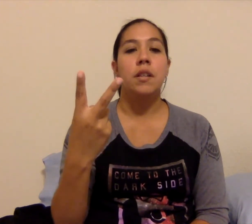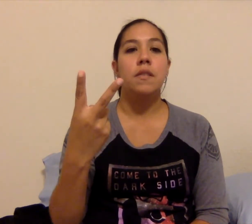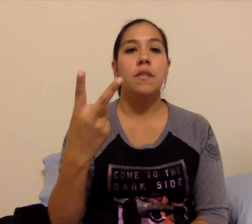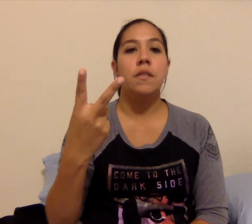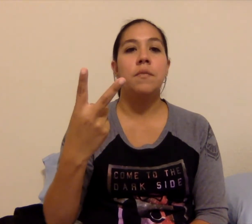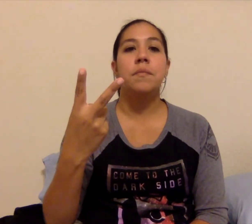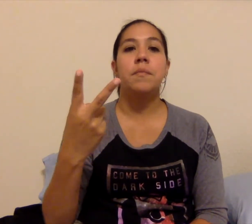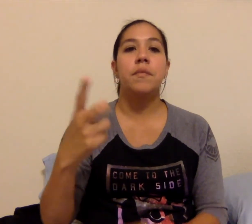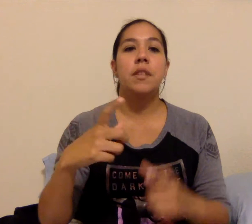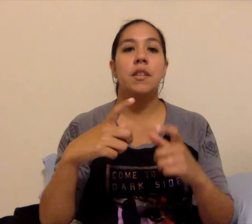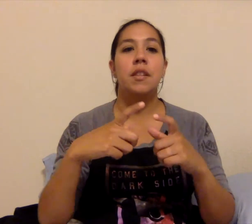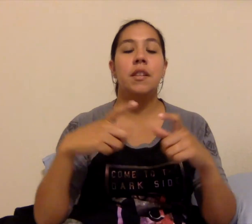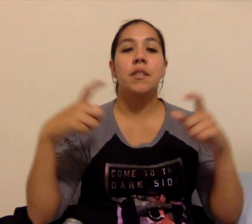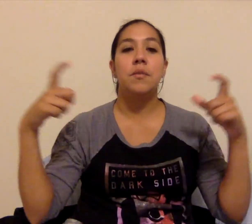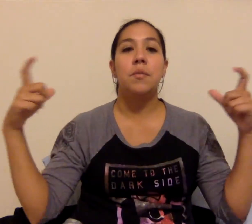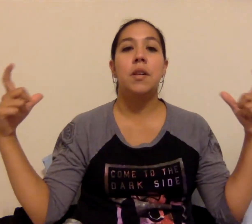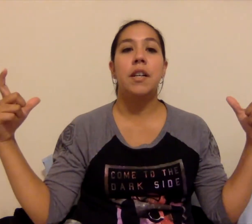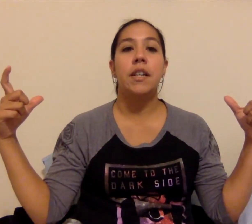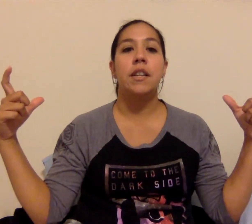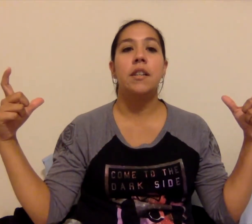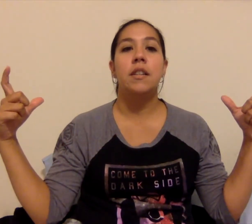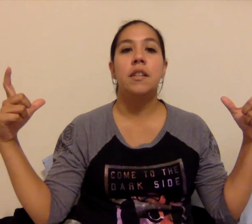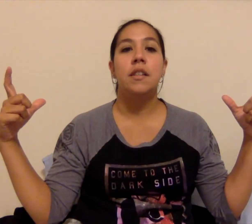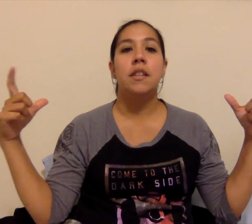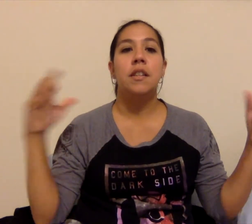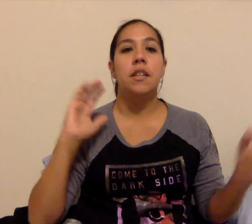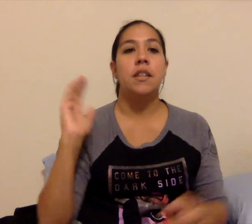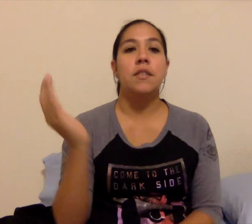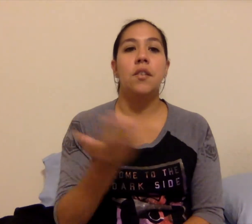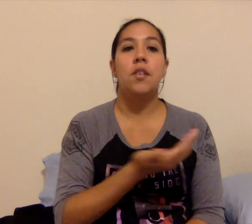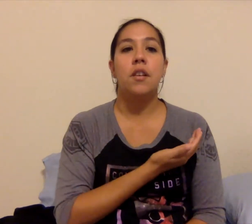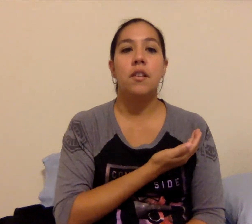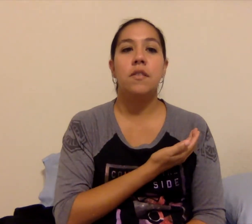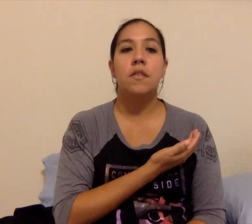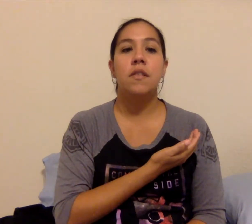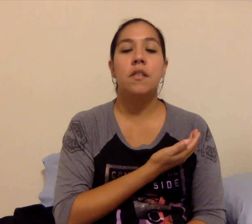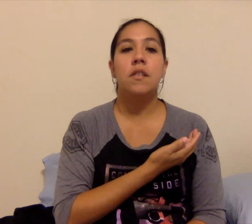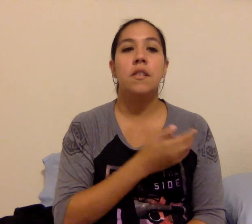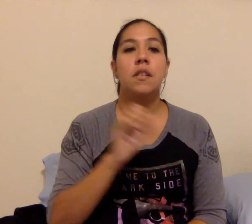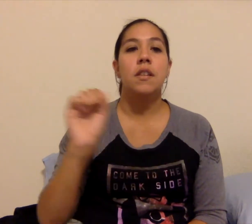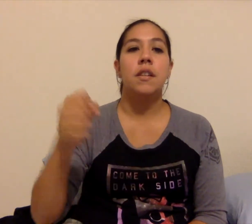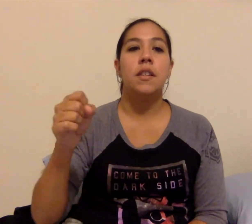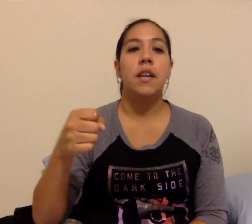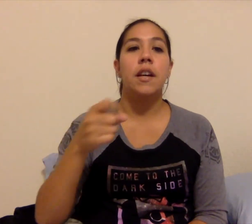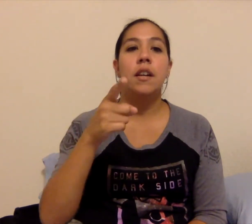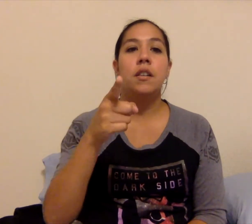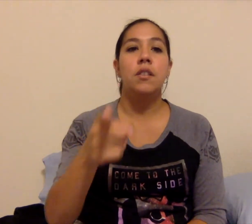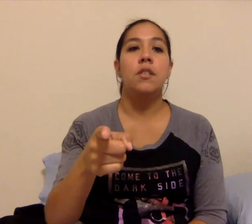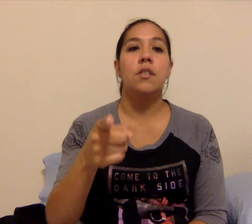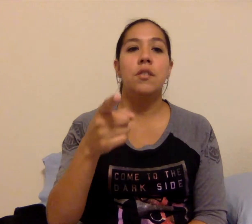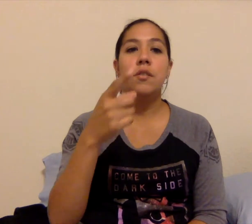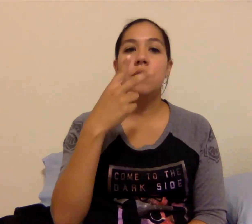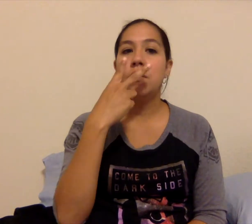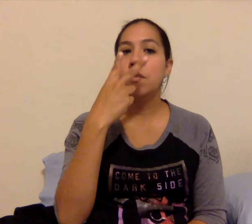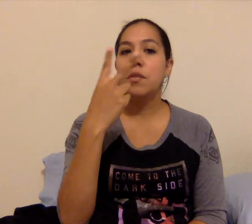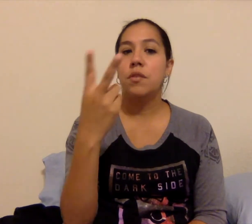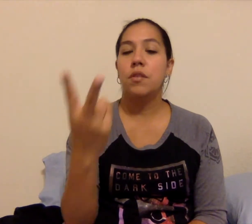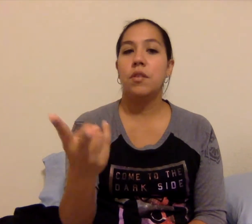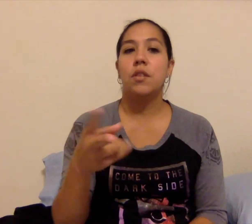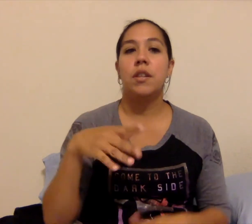as wide as ours, yeah, you look